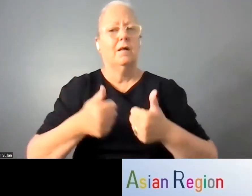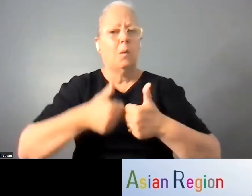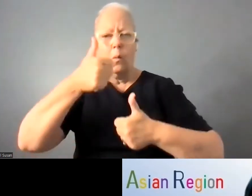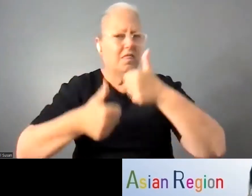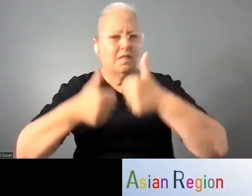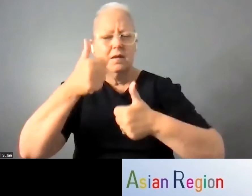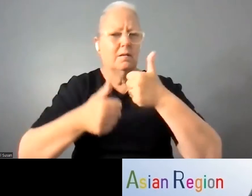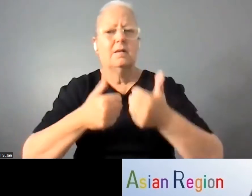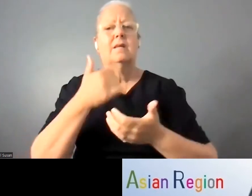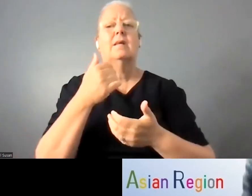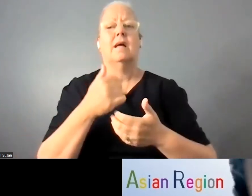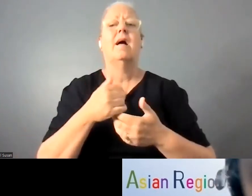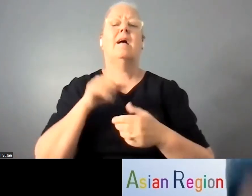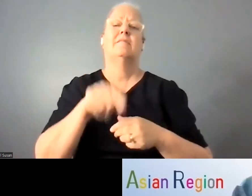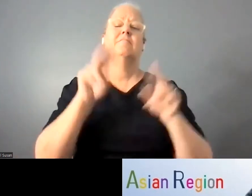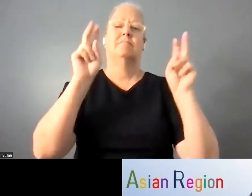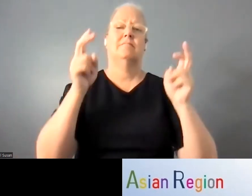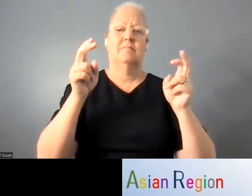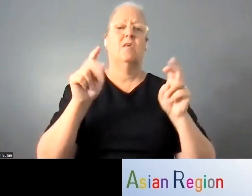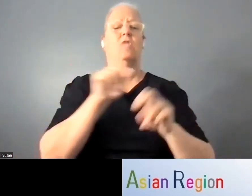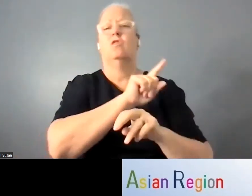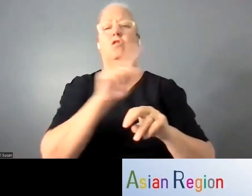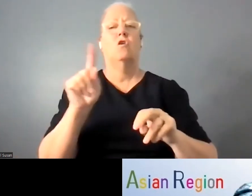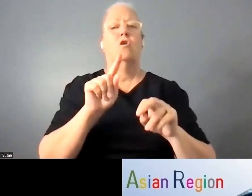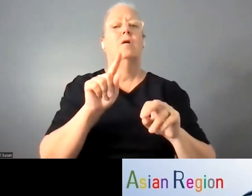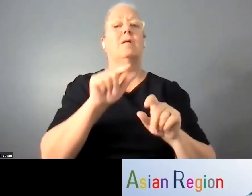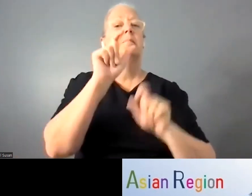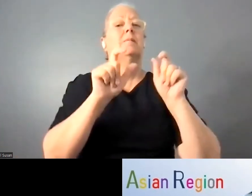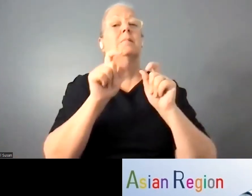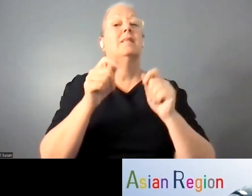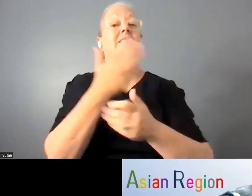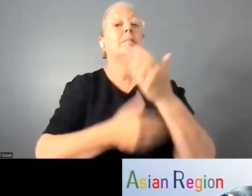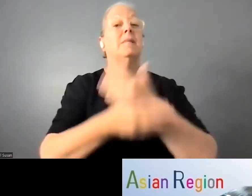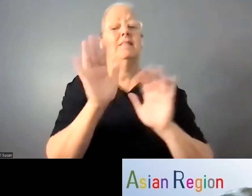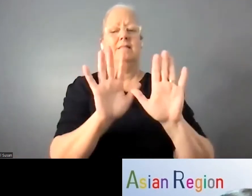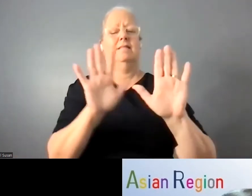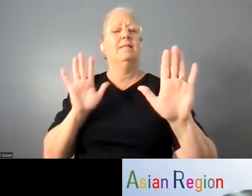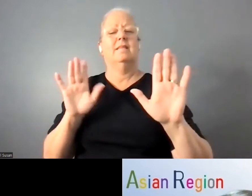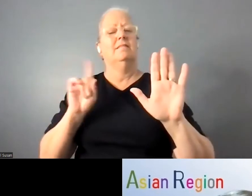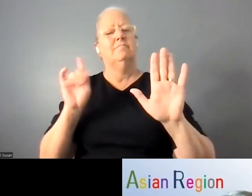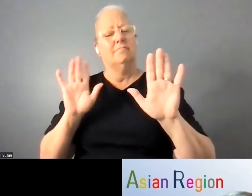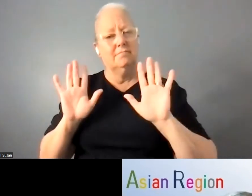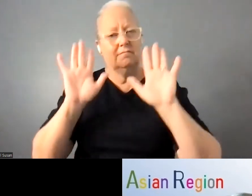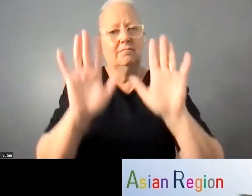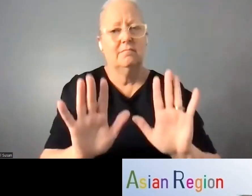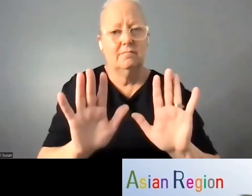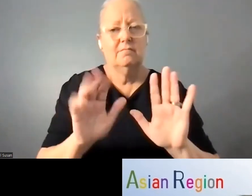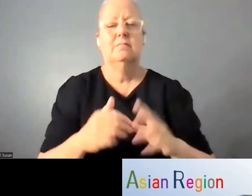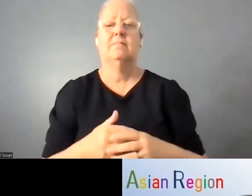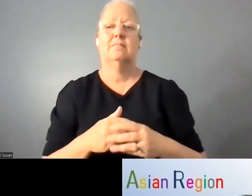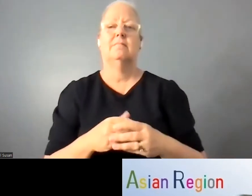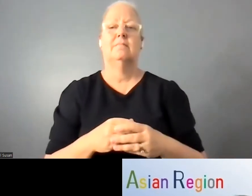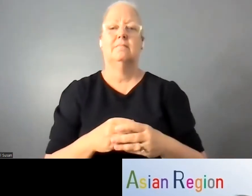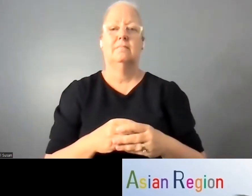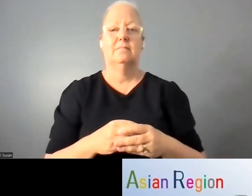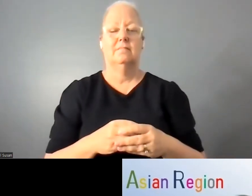No One Behind. Asha was honored for her achievements by the Social Welfare Department of